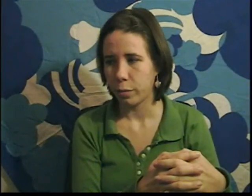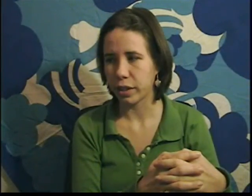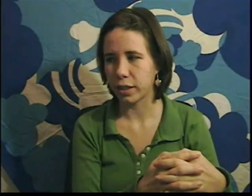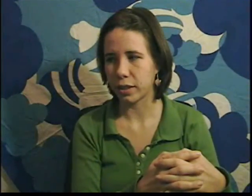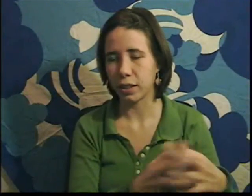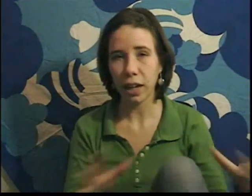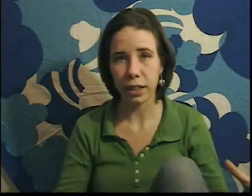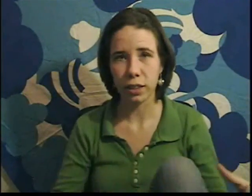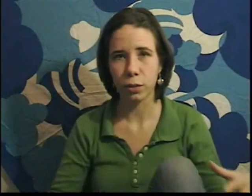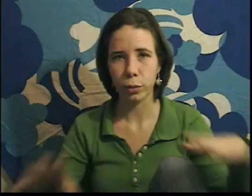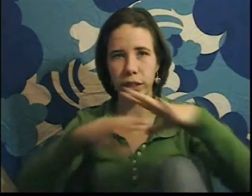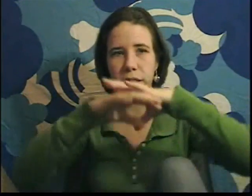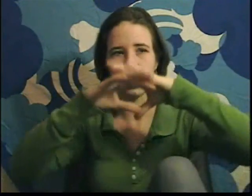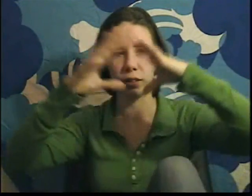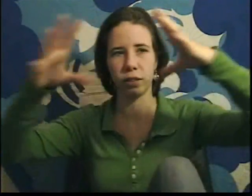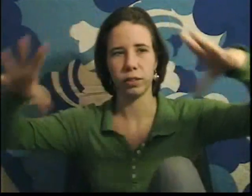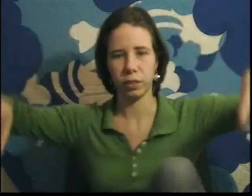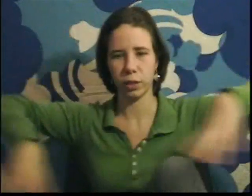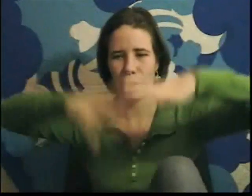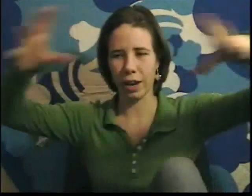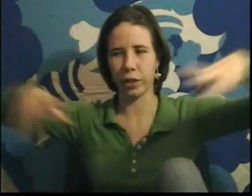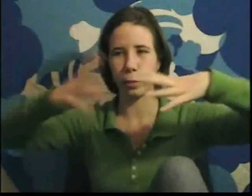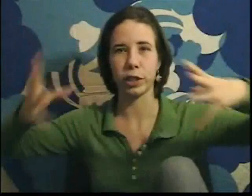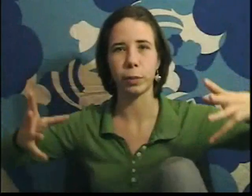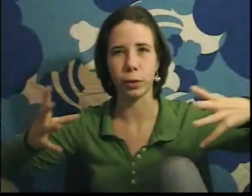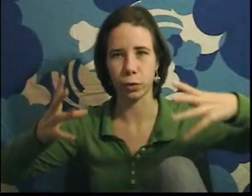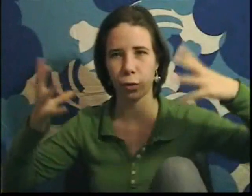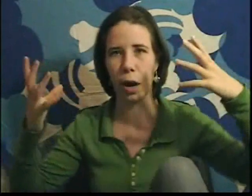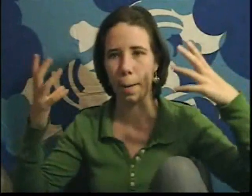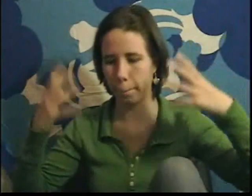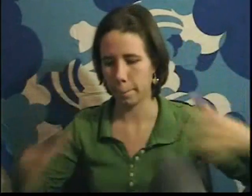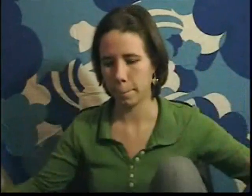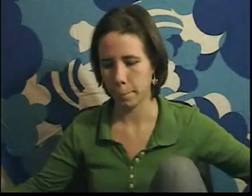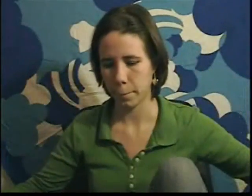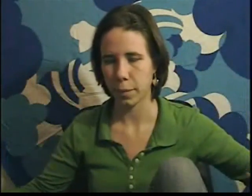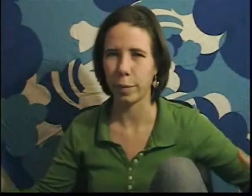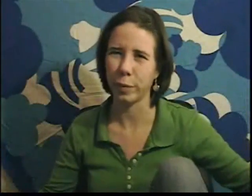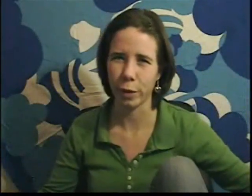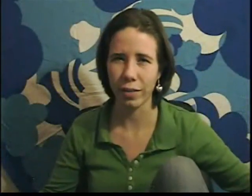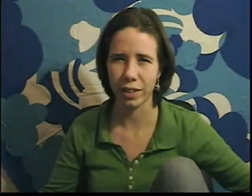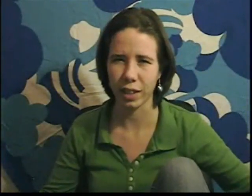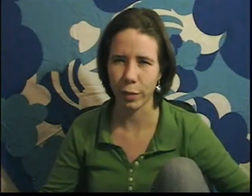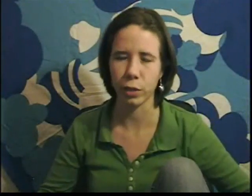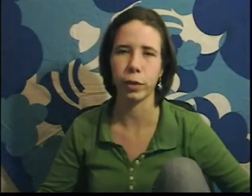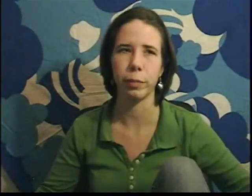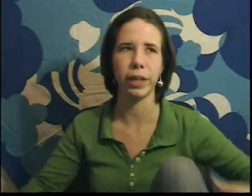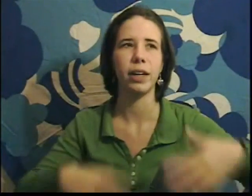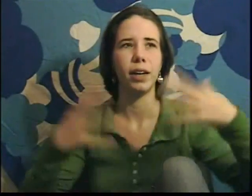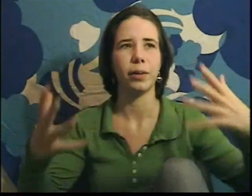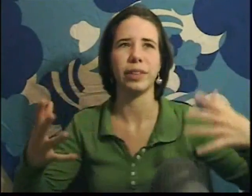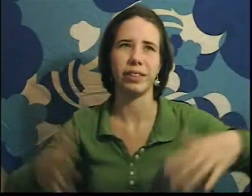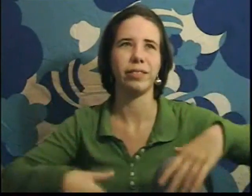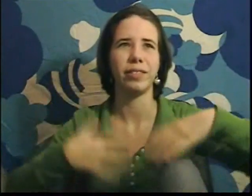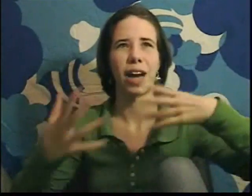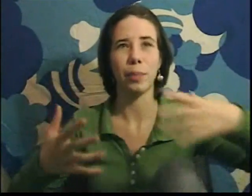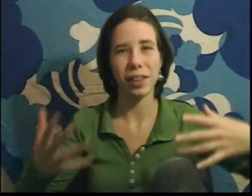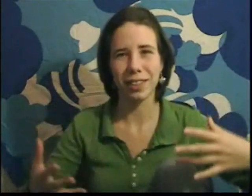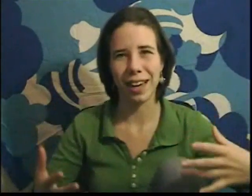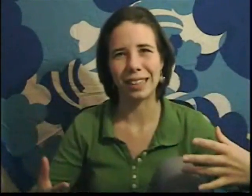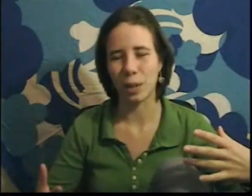Because in science, we derived our principles from, maybe derived is not the best word, but we hypothesized